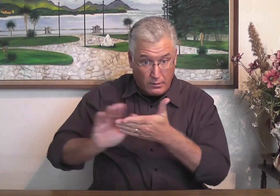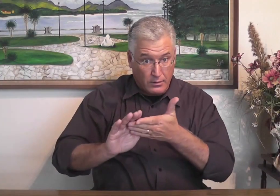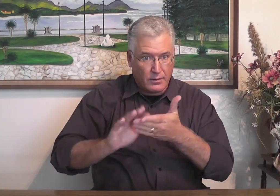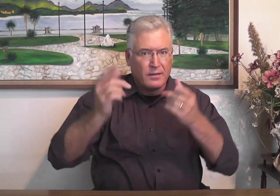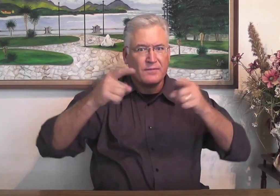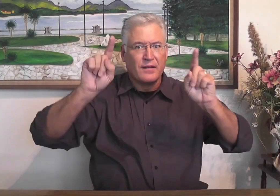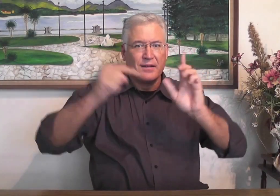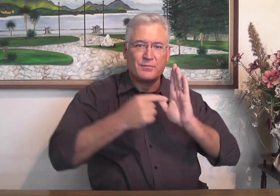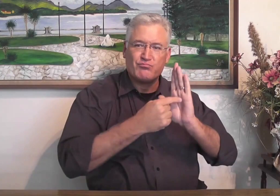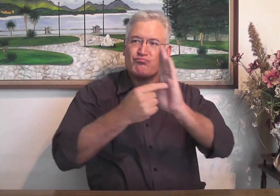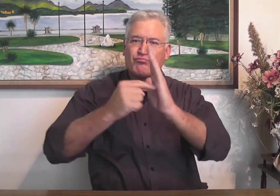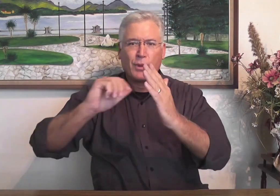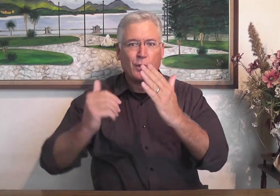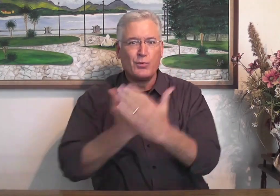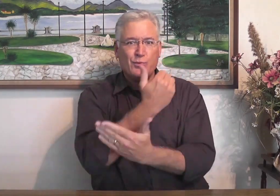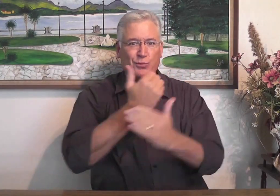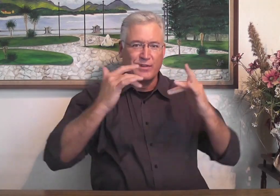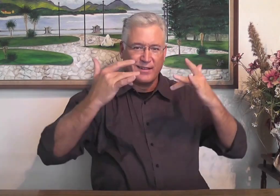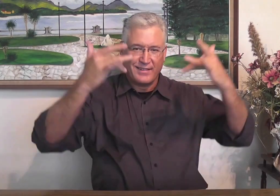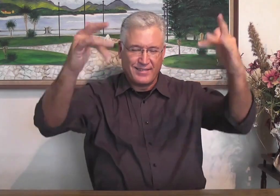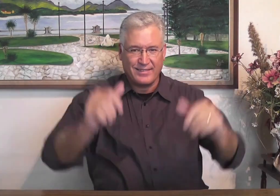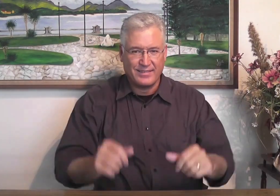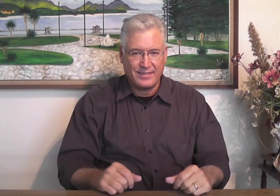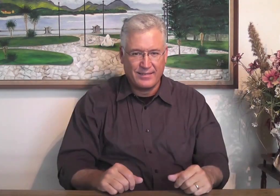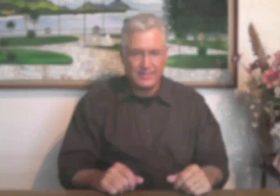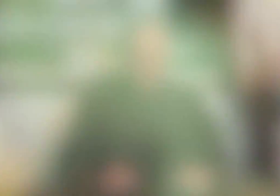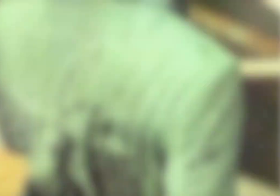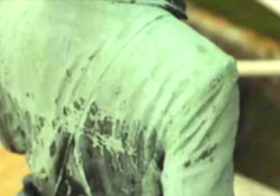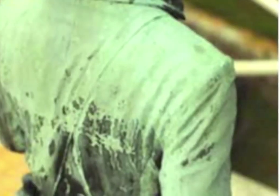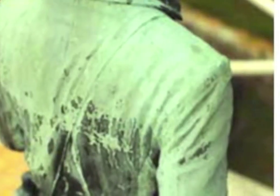So, you clean it, it's finished, and it's all shiny new.